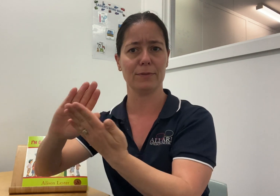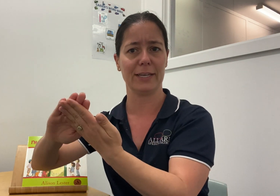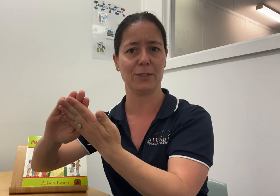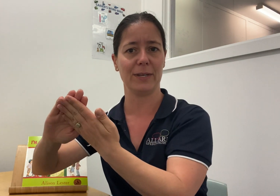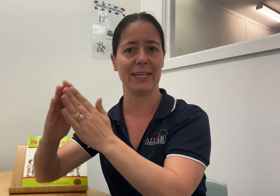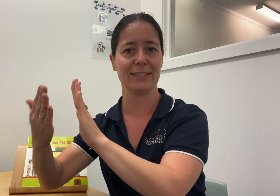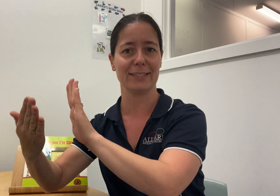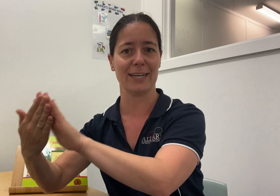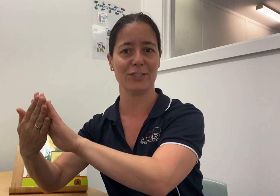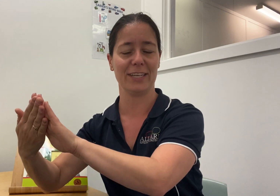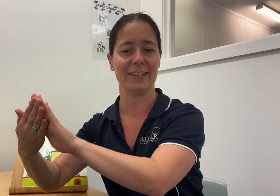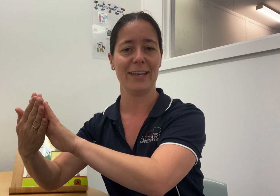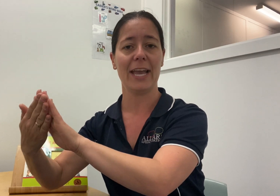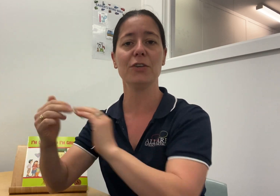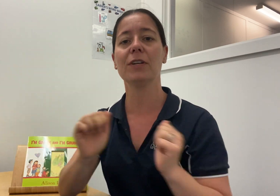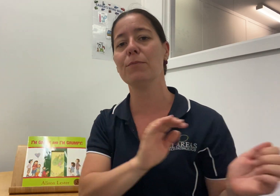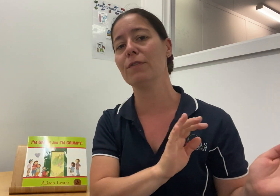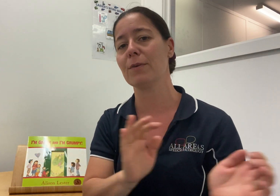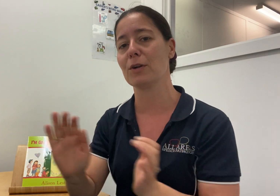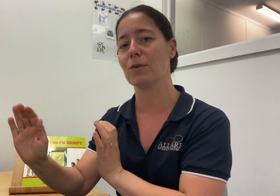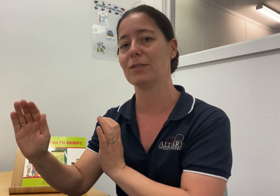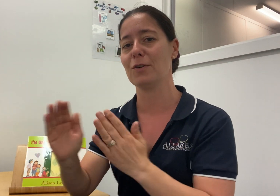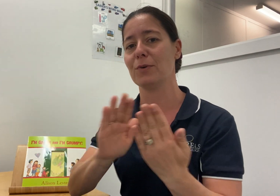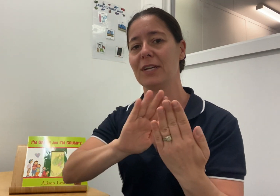like your hands are touching, and you're going to move them across your body.